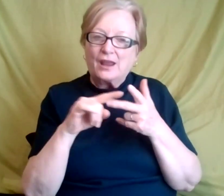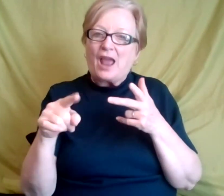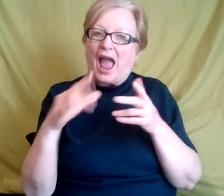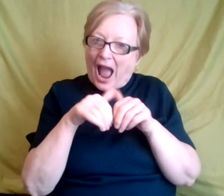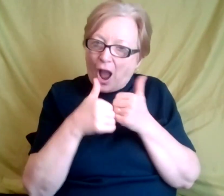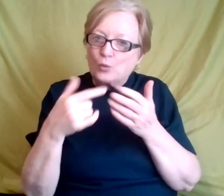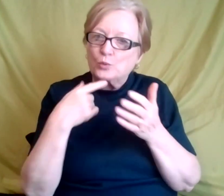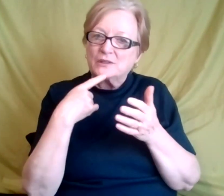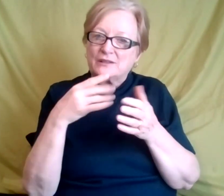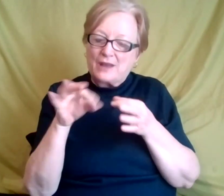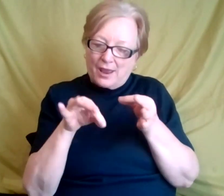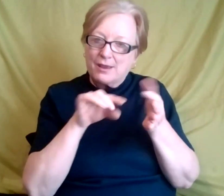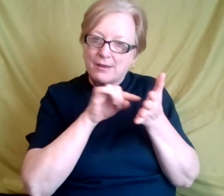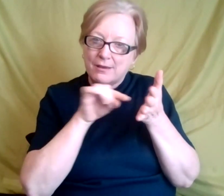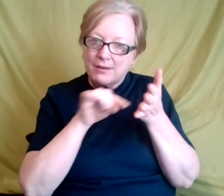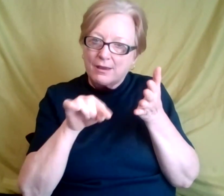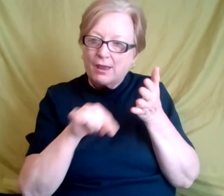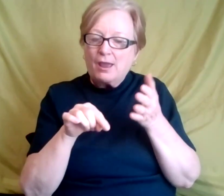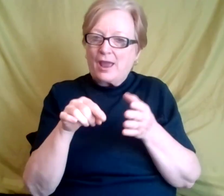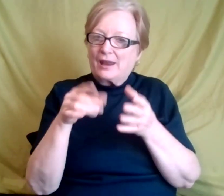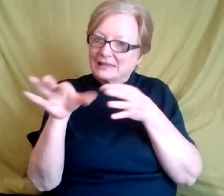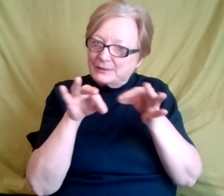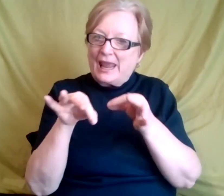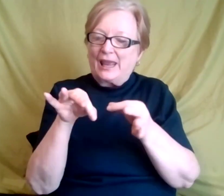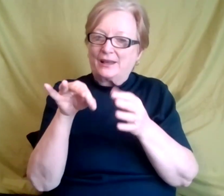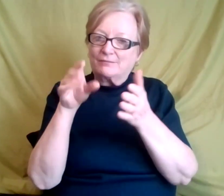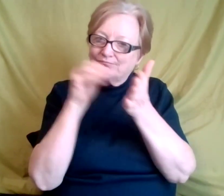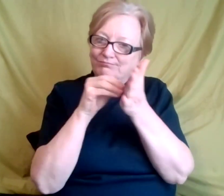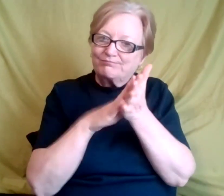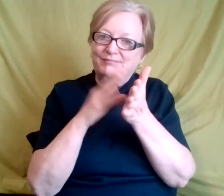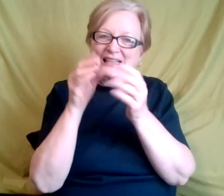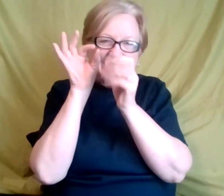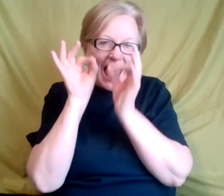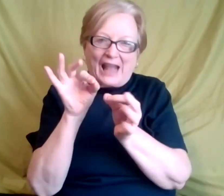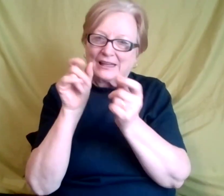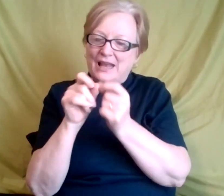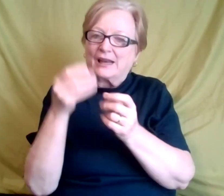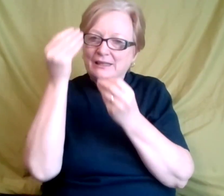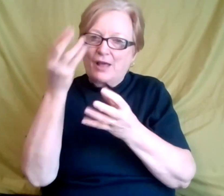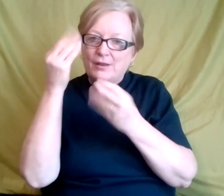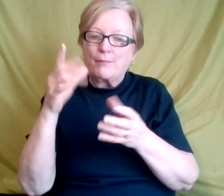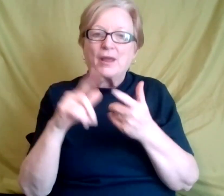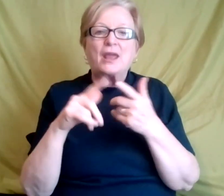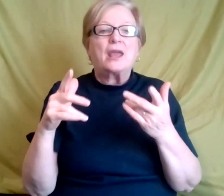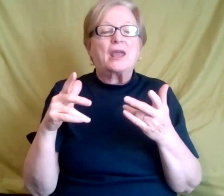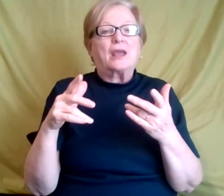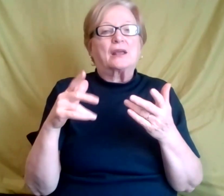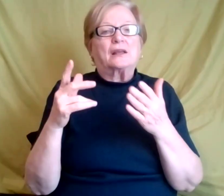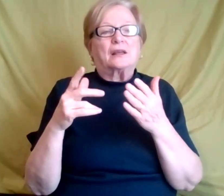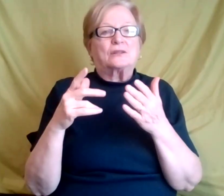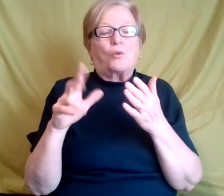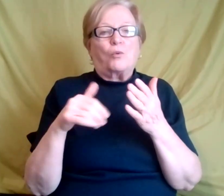you know, we can be very direct, you know, we can come across overly direct as, as people would think. And to the point where